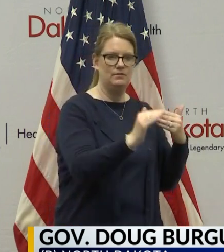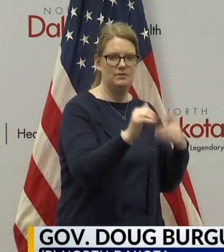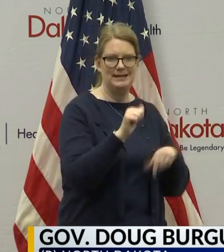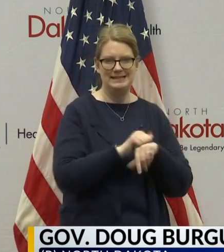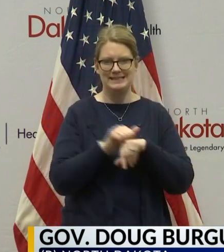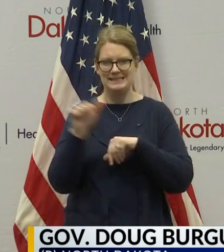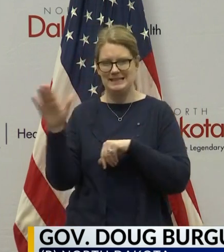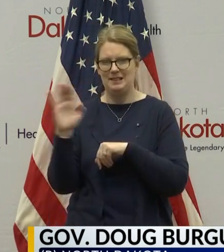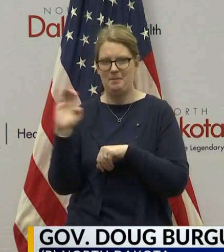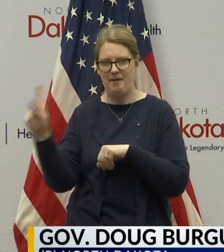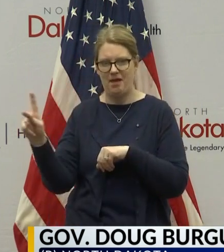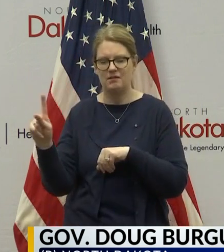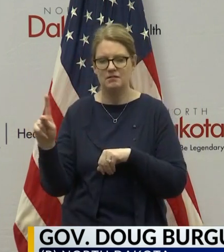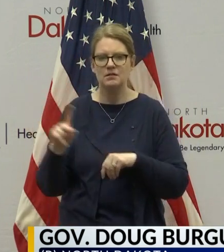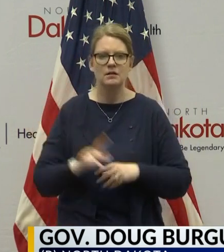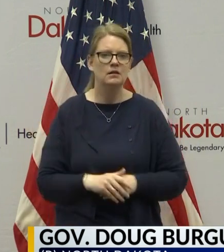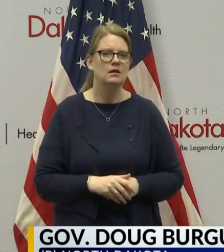back.